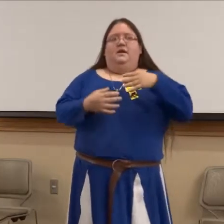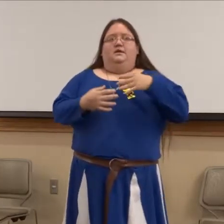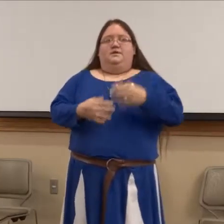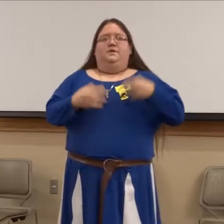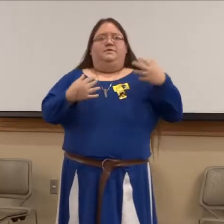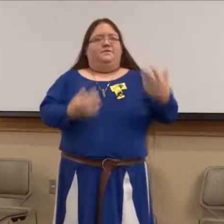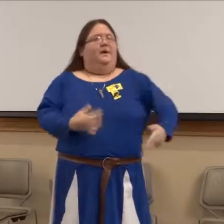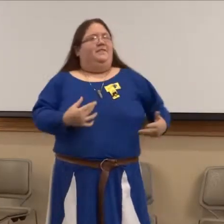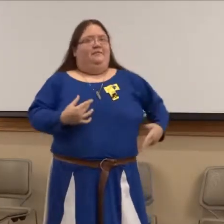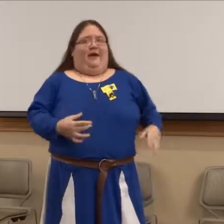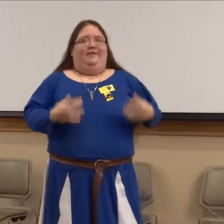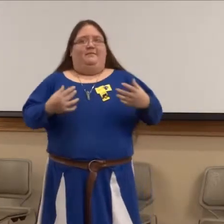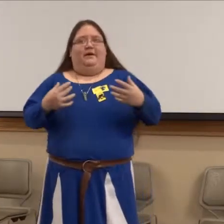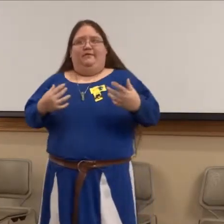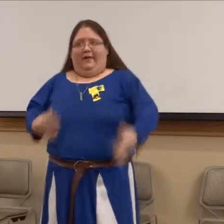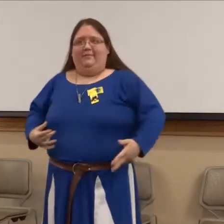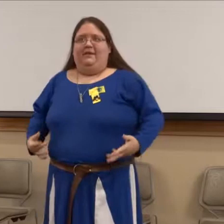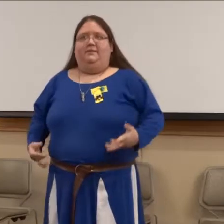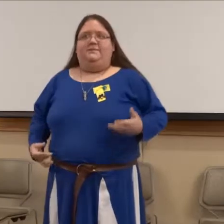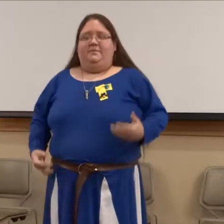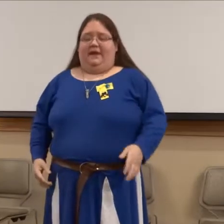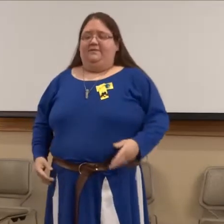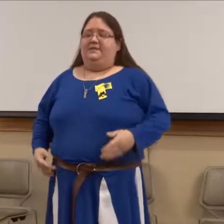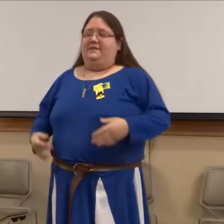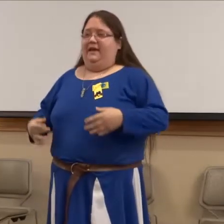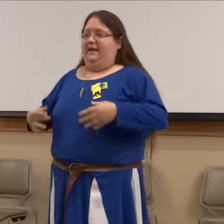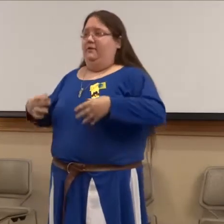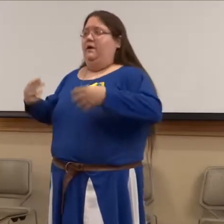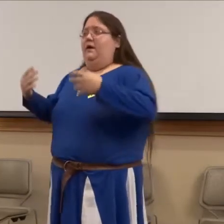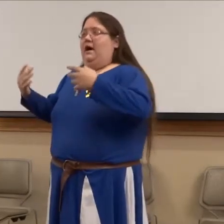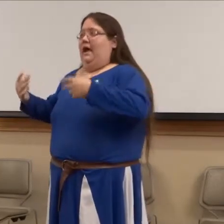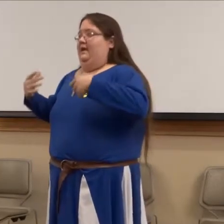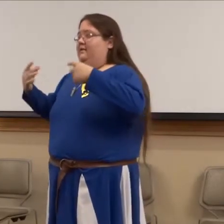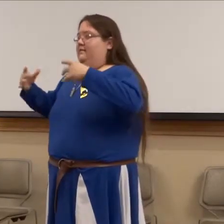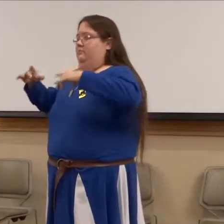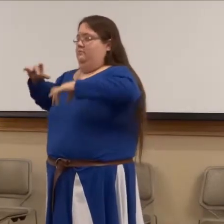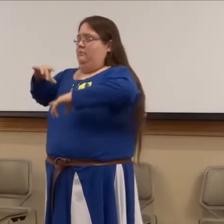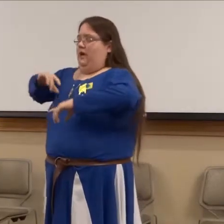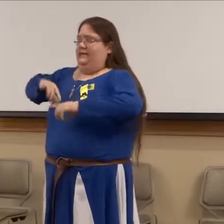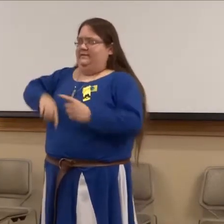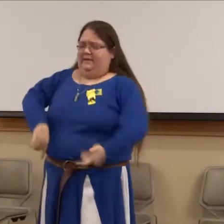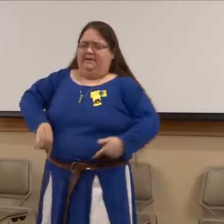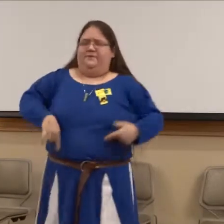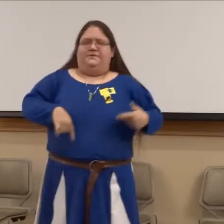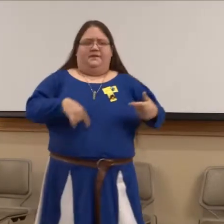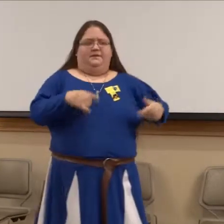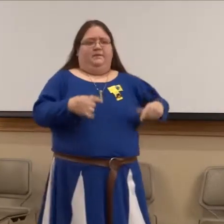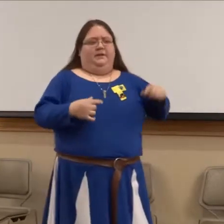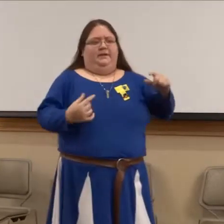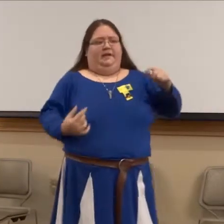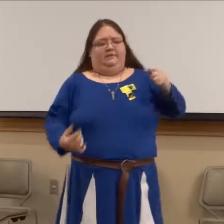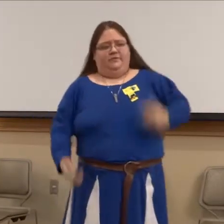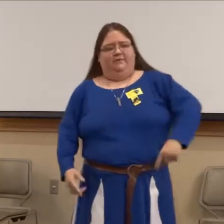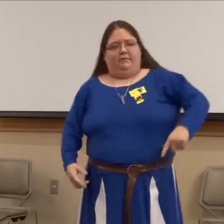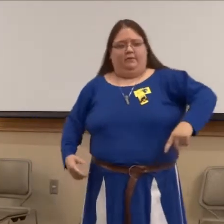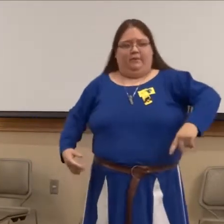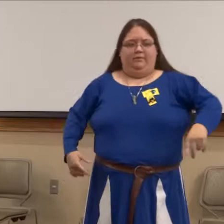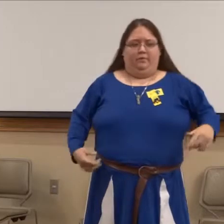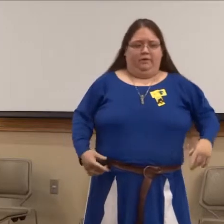So despite the fact that my family comes from County Sligo, and I studied music in Dublin and have traveled all around the world,